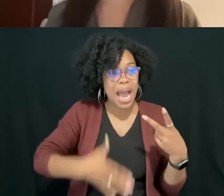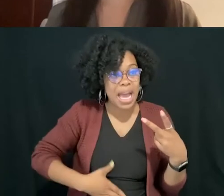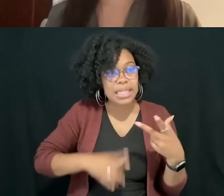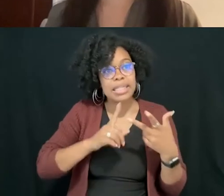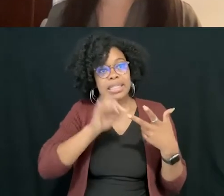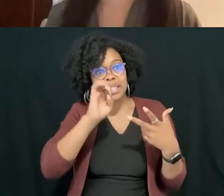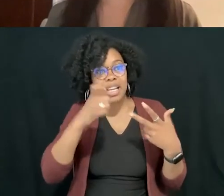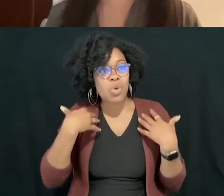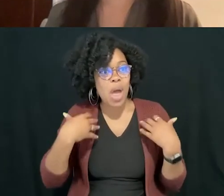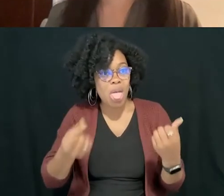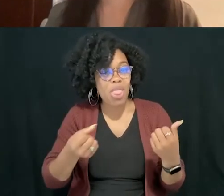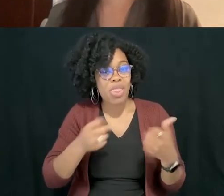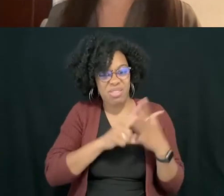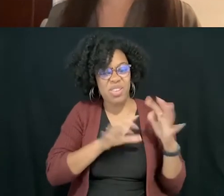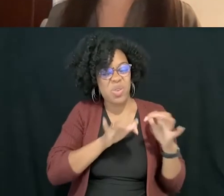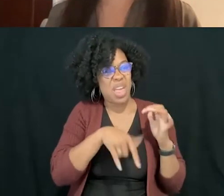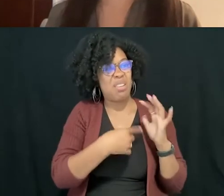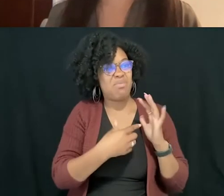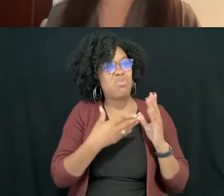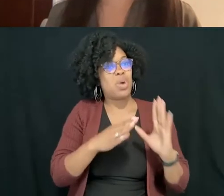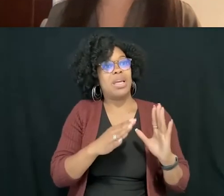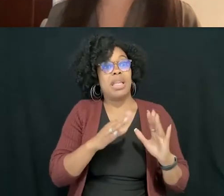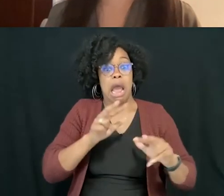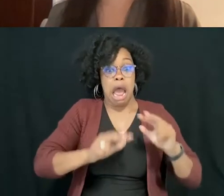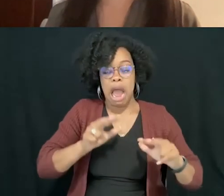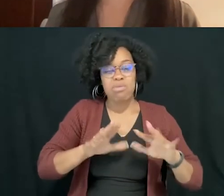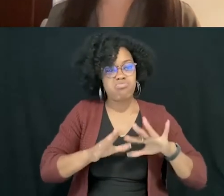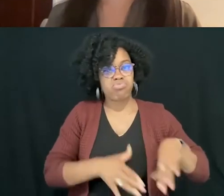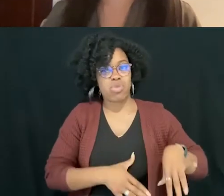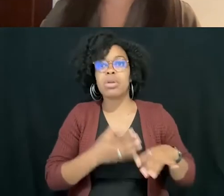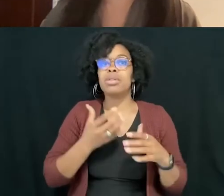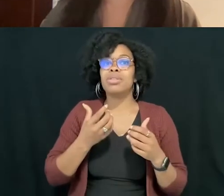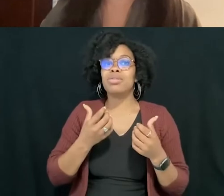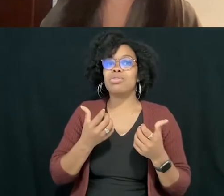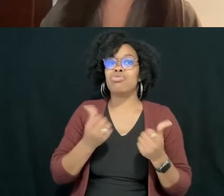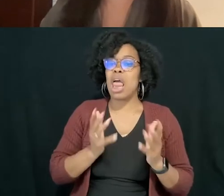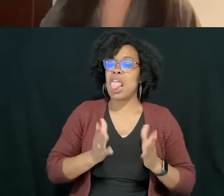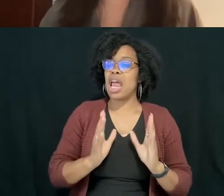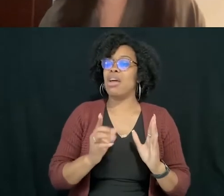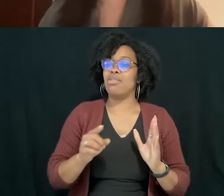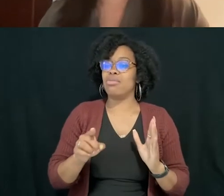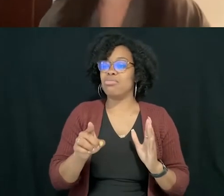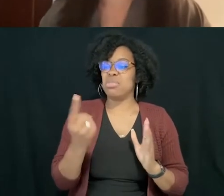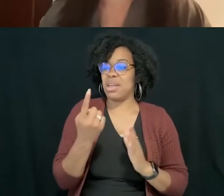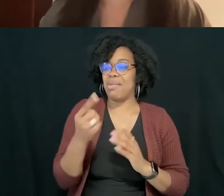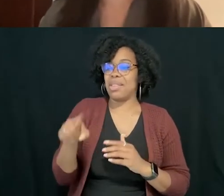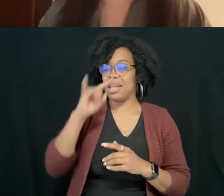takes the awkwardness out of it. Um, or at least allows you to have something that they can either consume on their